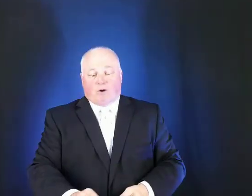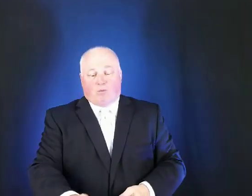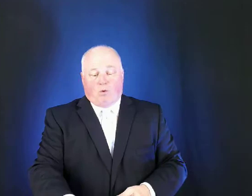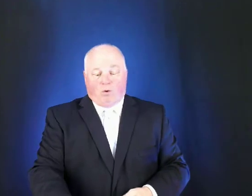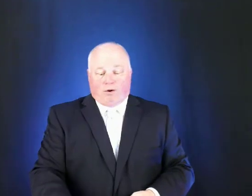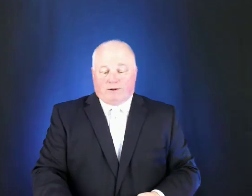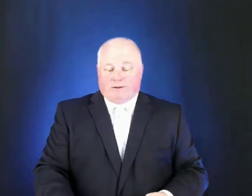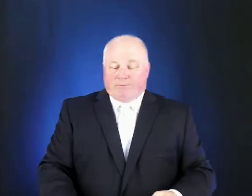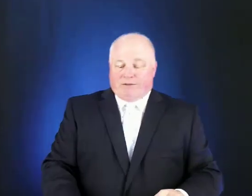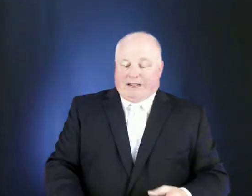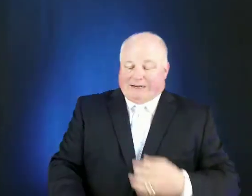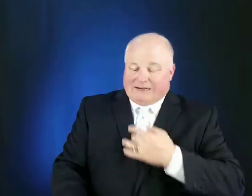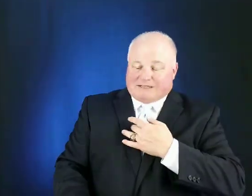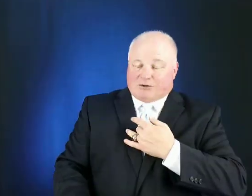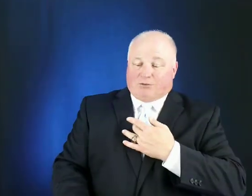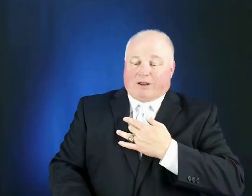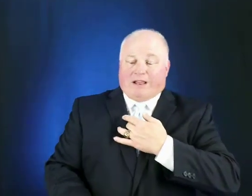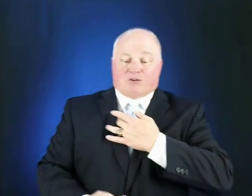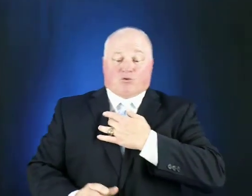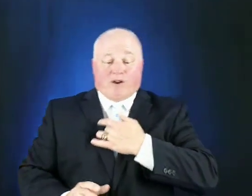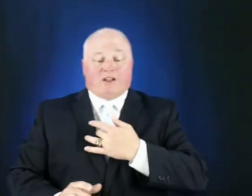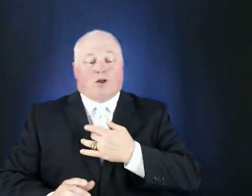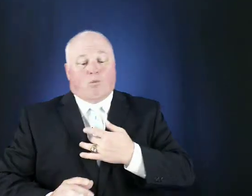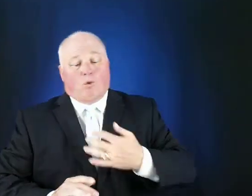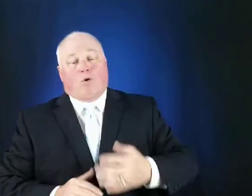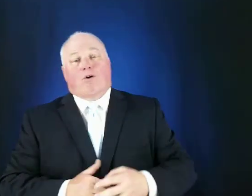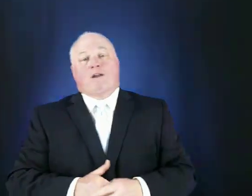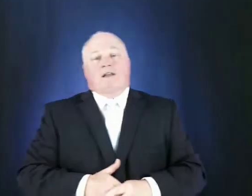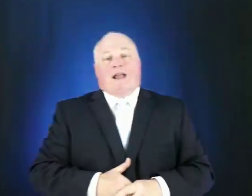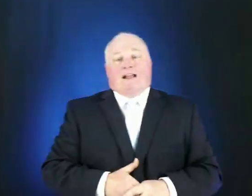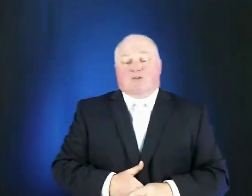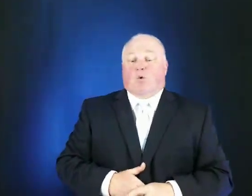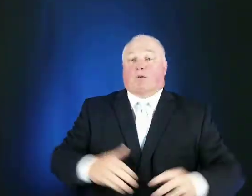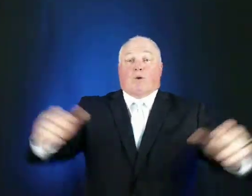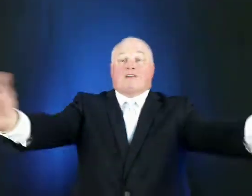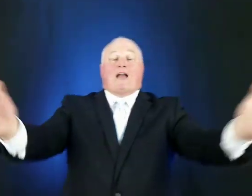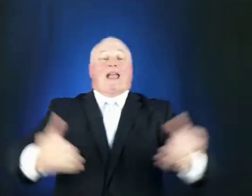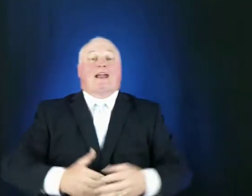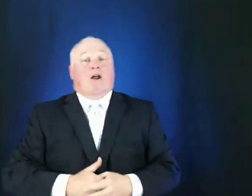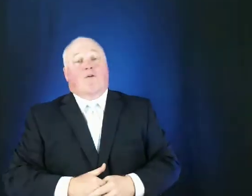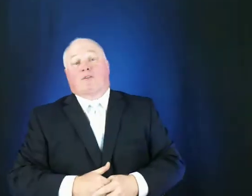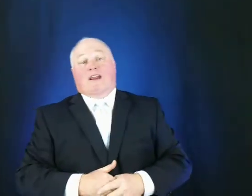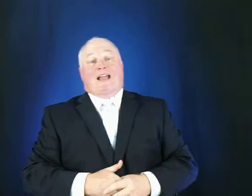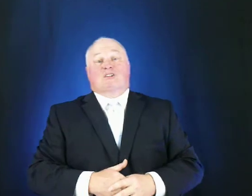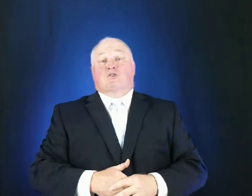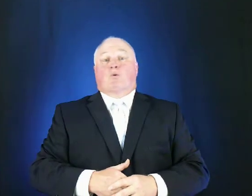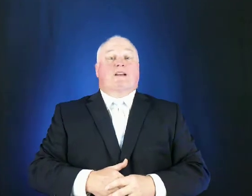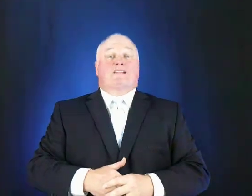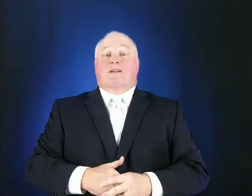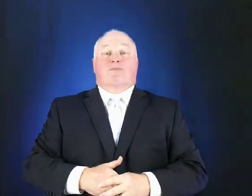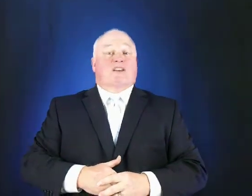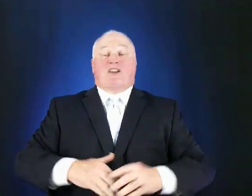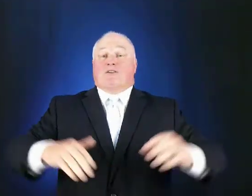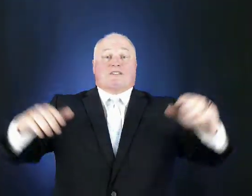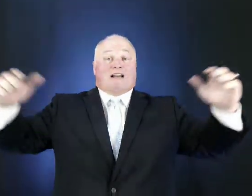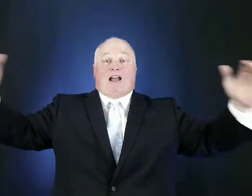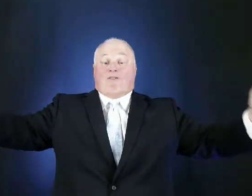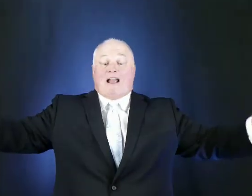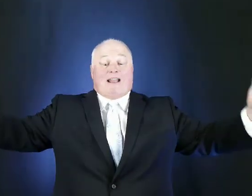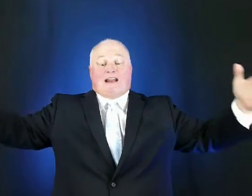in a war and it is a as real a war as what we've had over the last 20 something years in iraq and